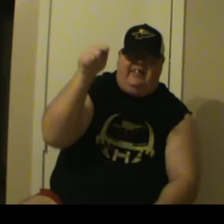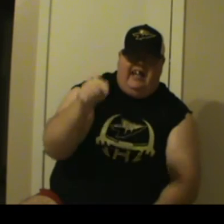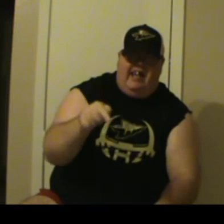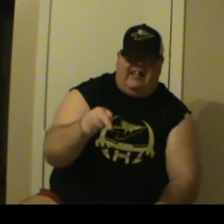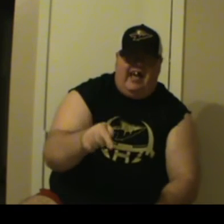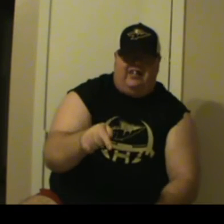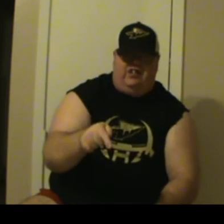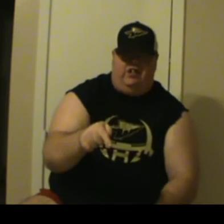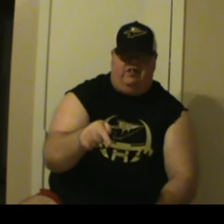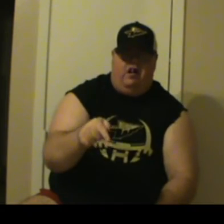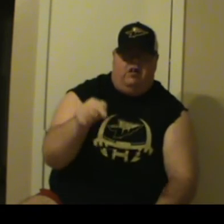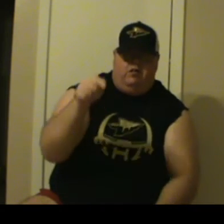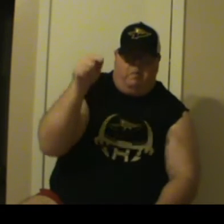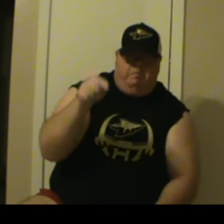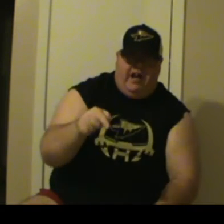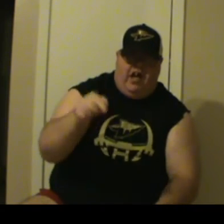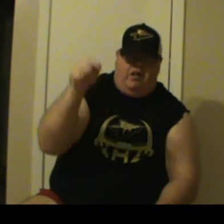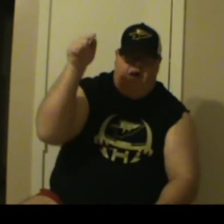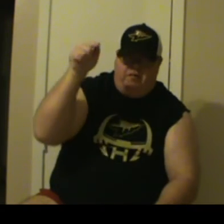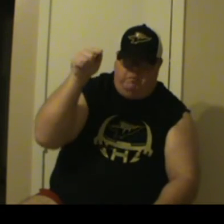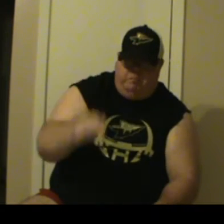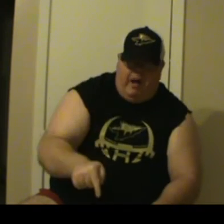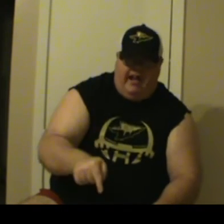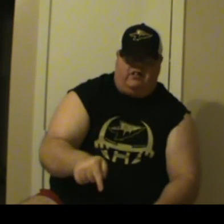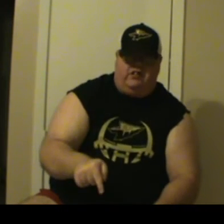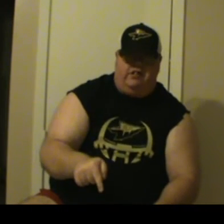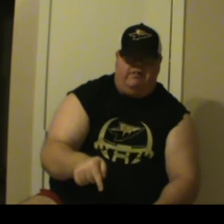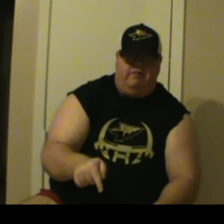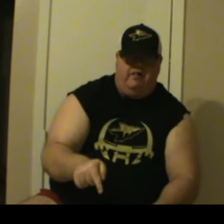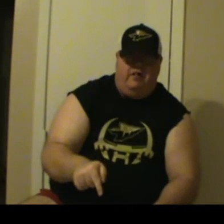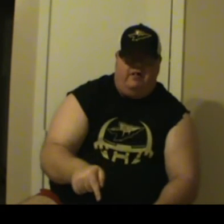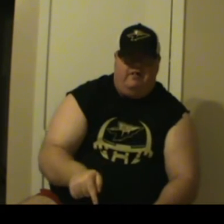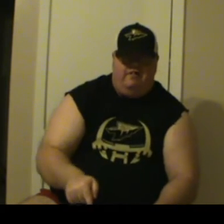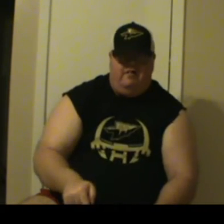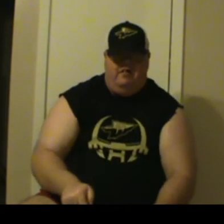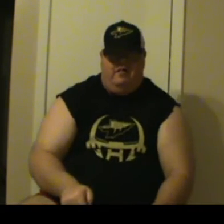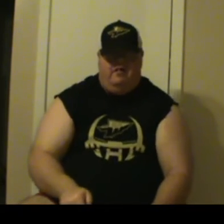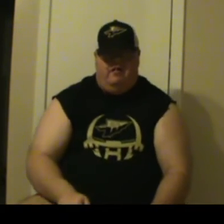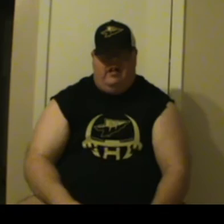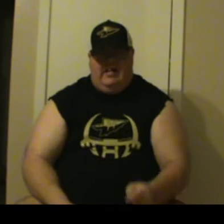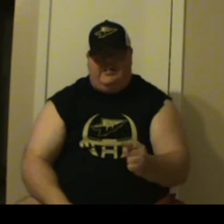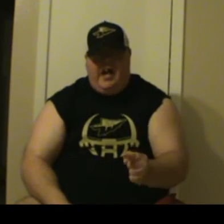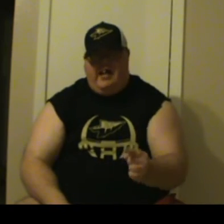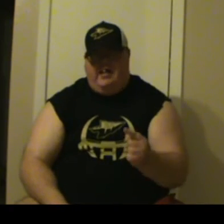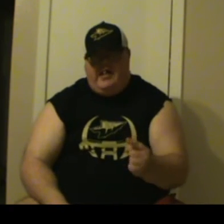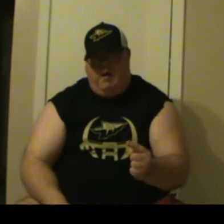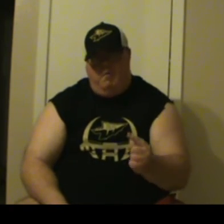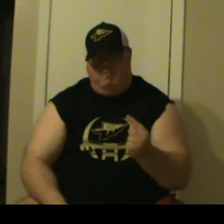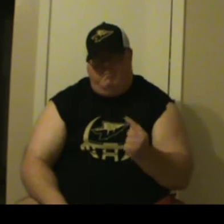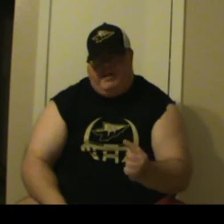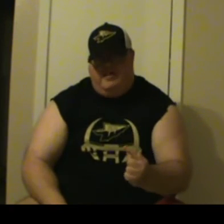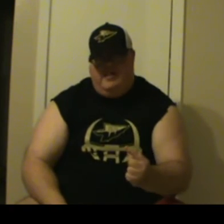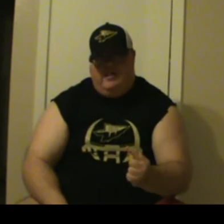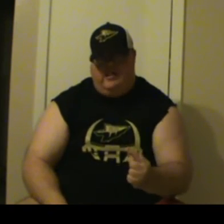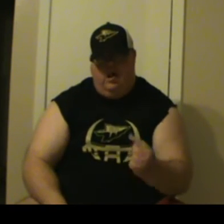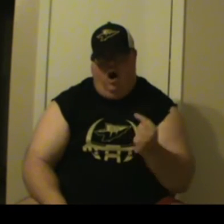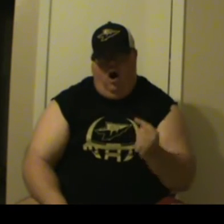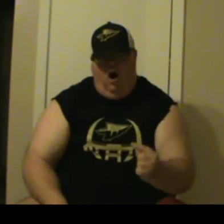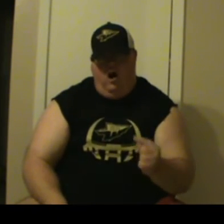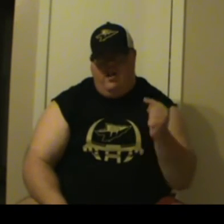dedication to being the best and taking care of business on